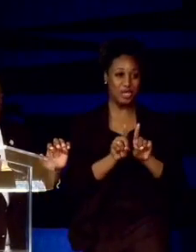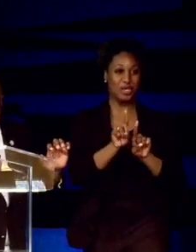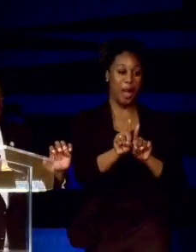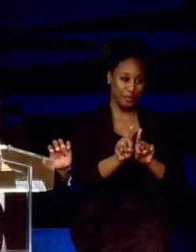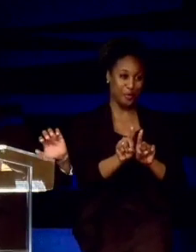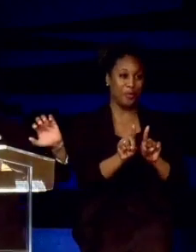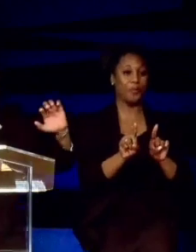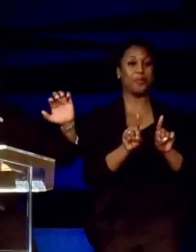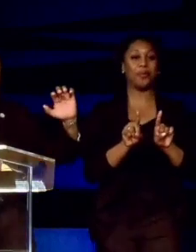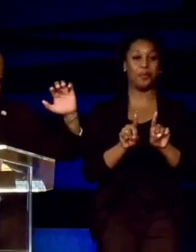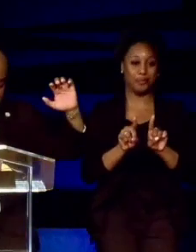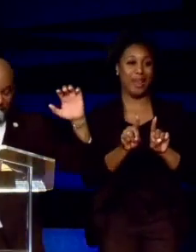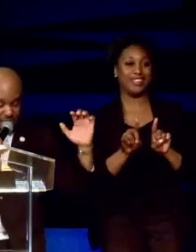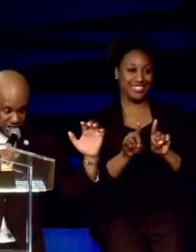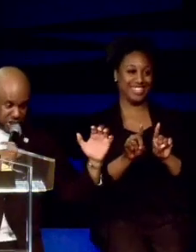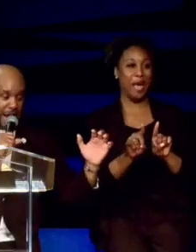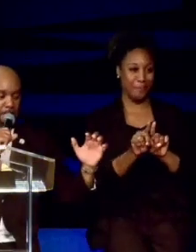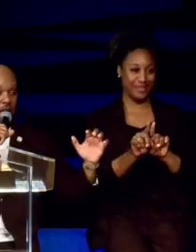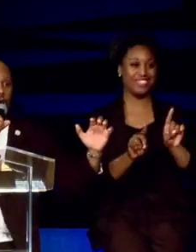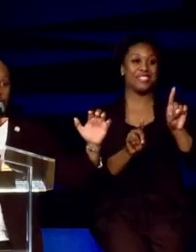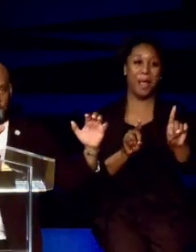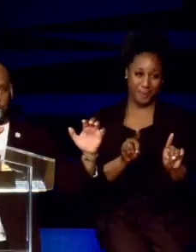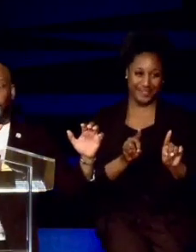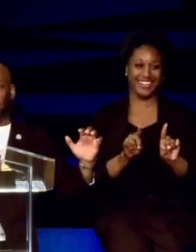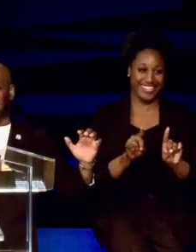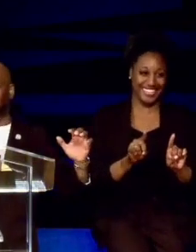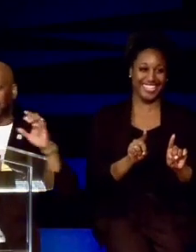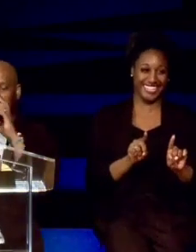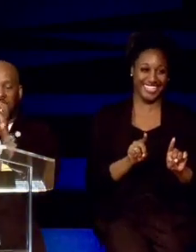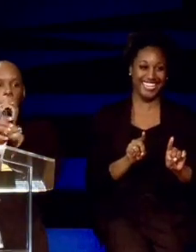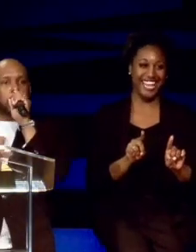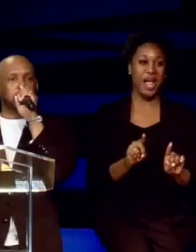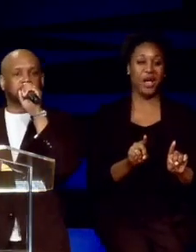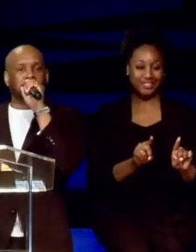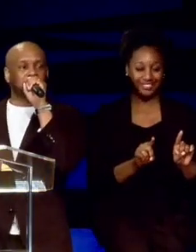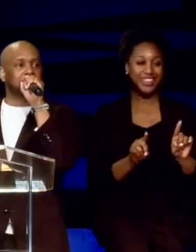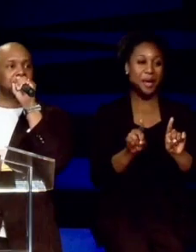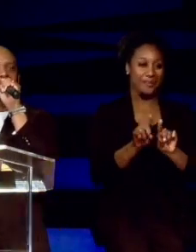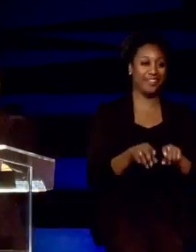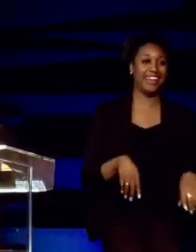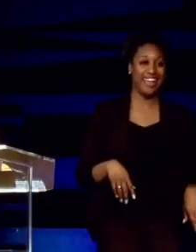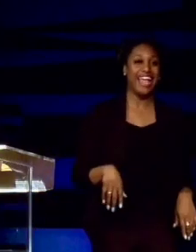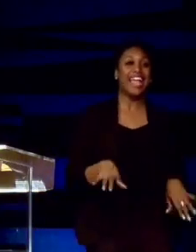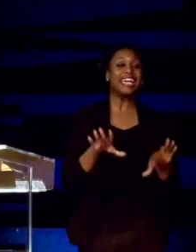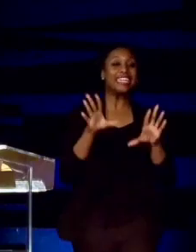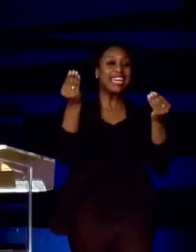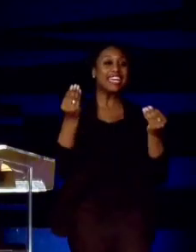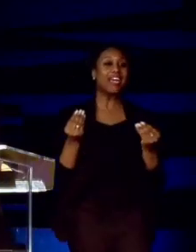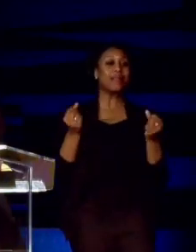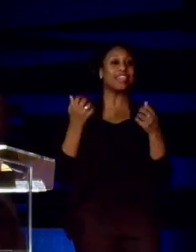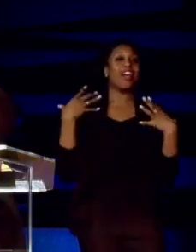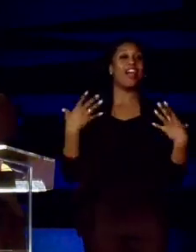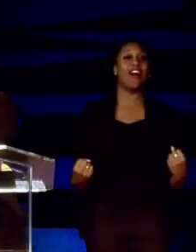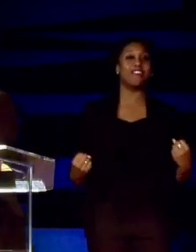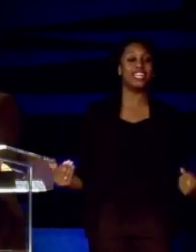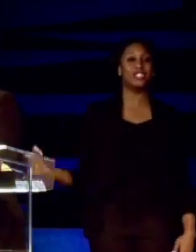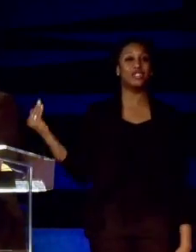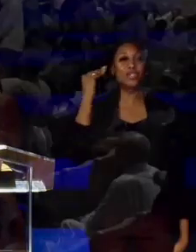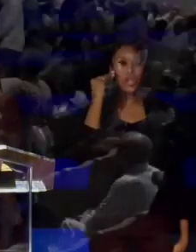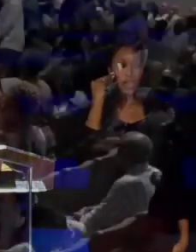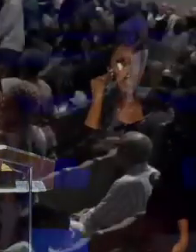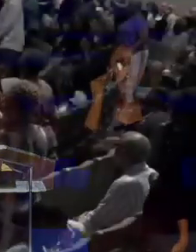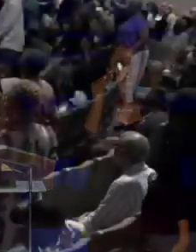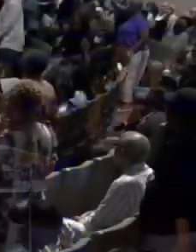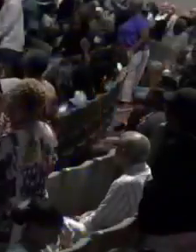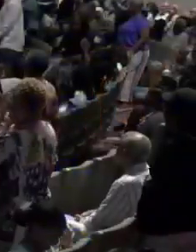walk with Jesus, I take another step. He's walking with me. He's giving me the confidence to know that he